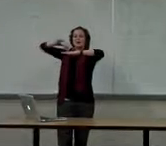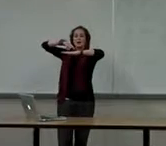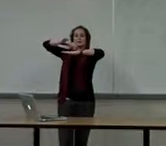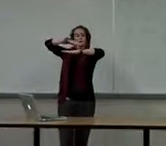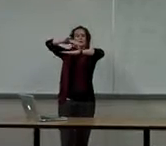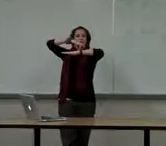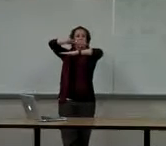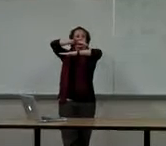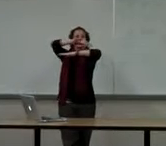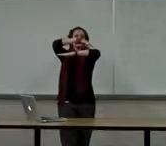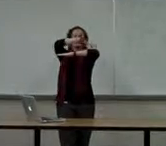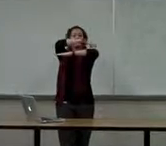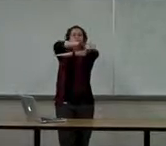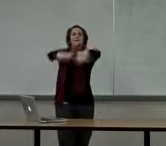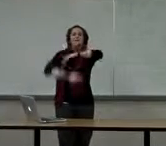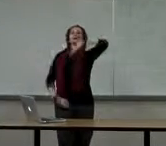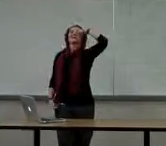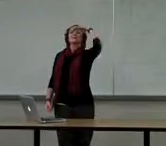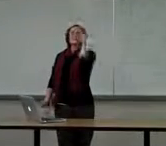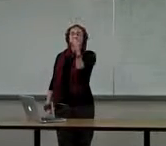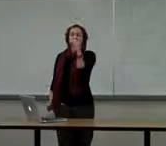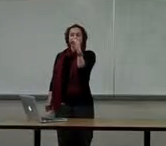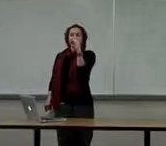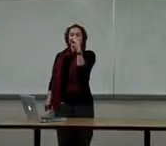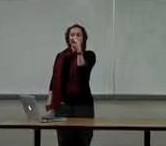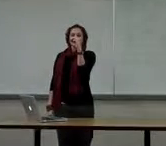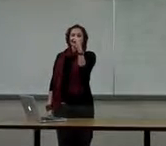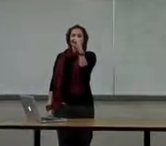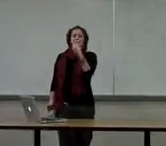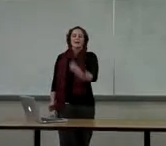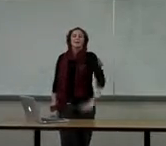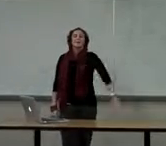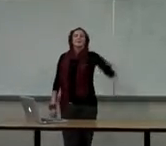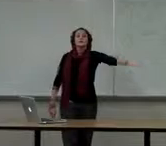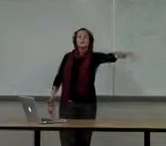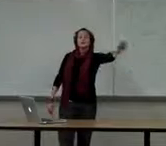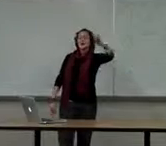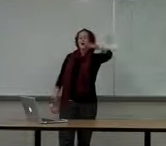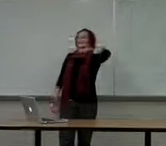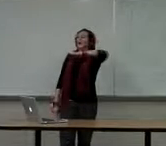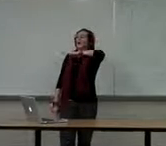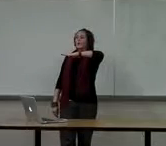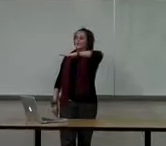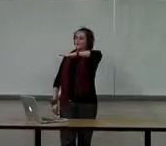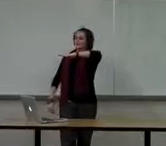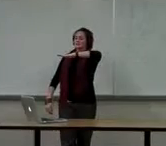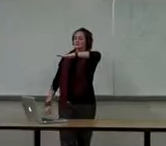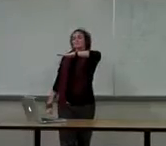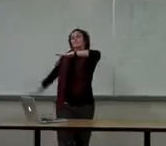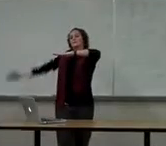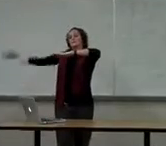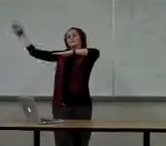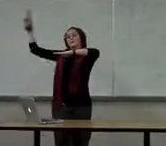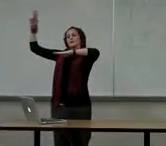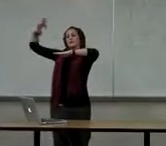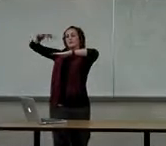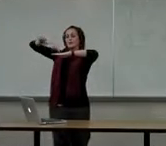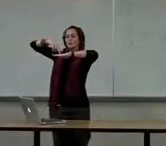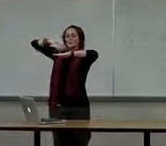Joe walks to the right, it's a straight line, so the slope is zero. Okay, you can also call it a horizontal line. So Joe